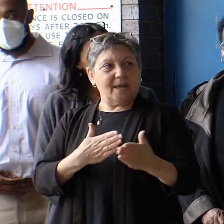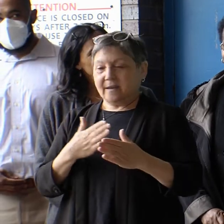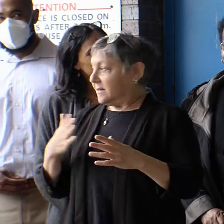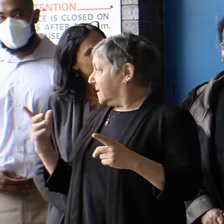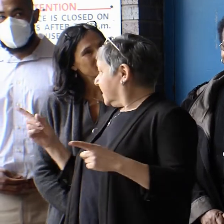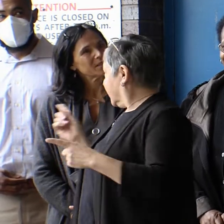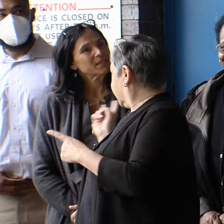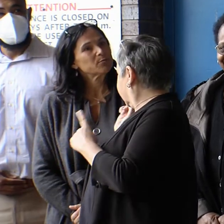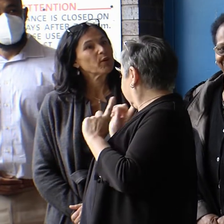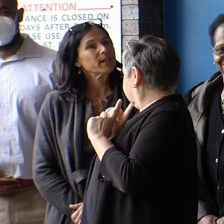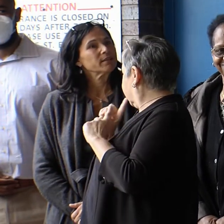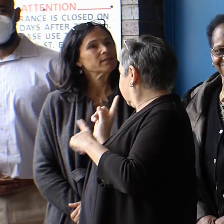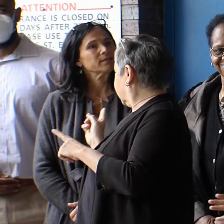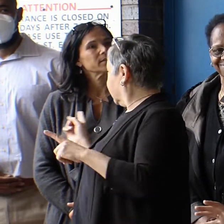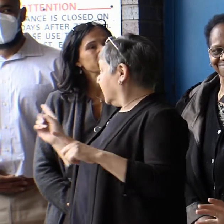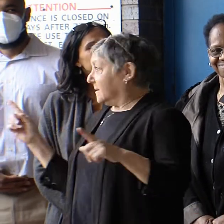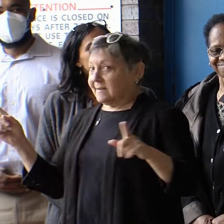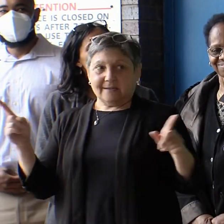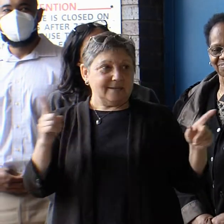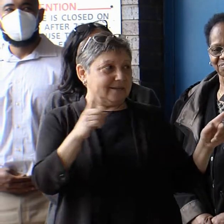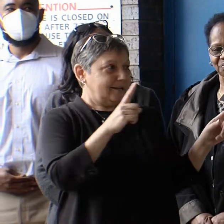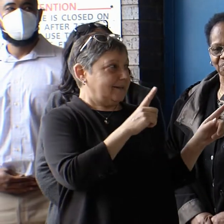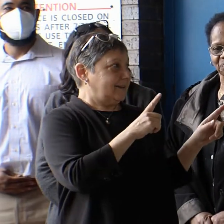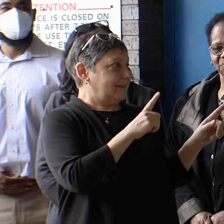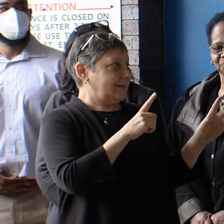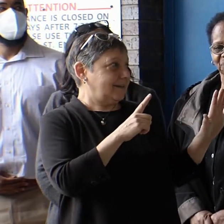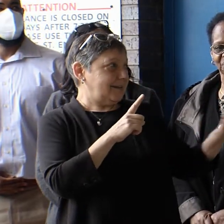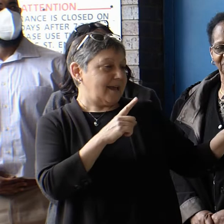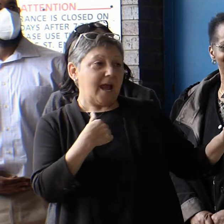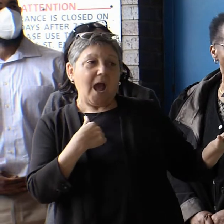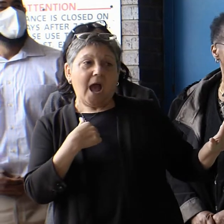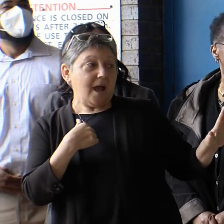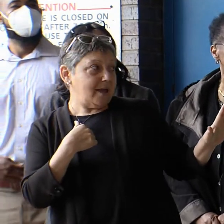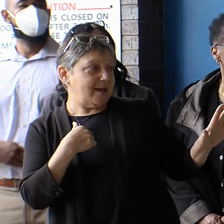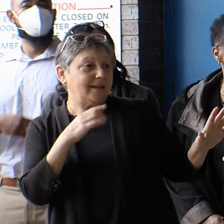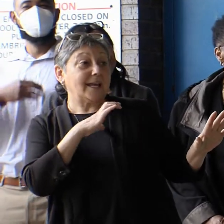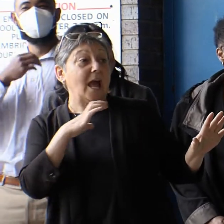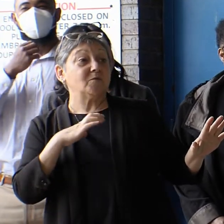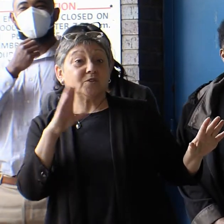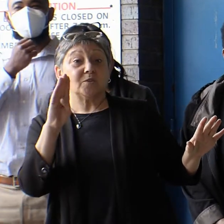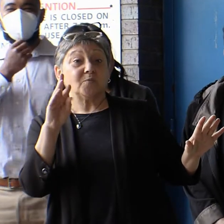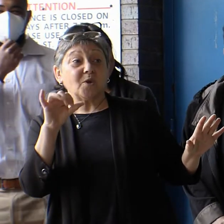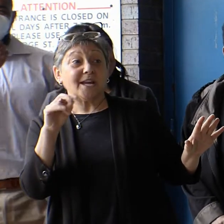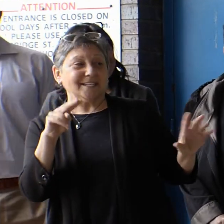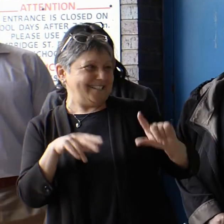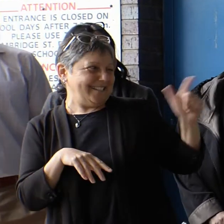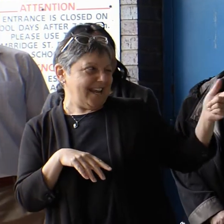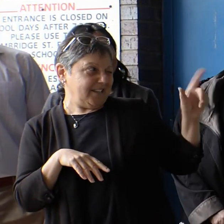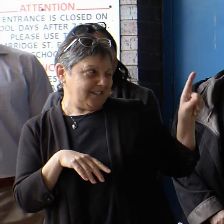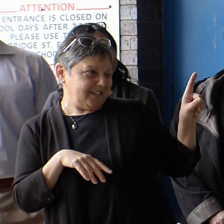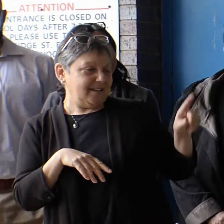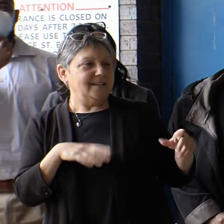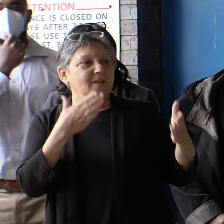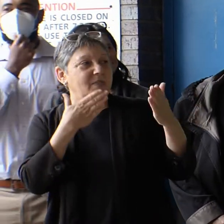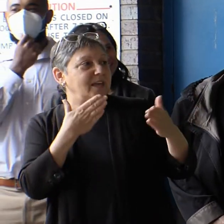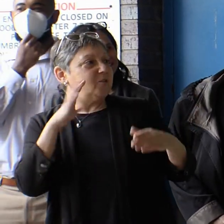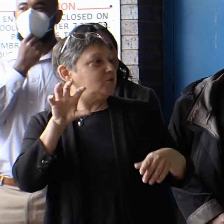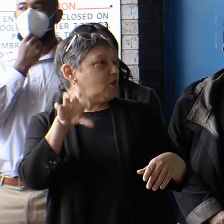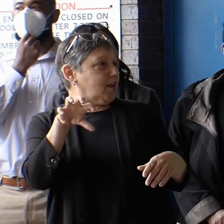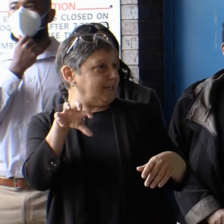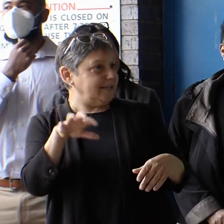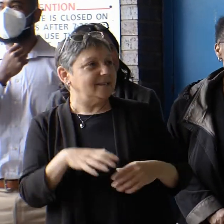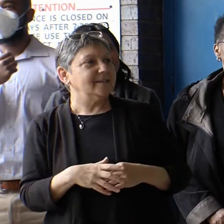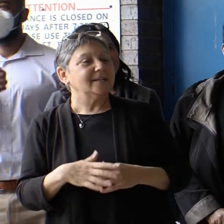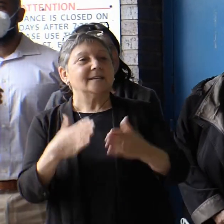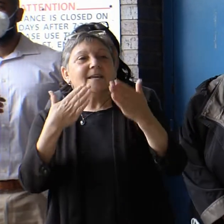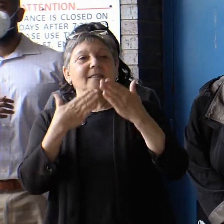did I miss anyone? And I'm purposely not recognizing Councilor Braden because I'm handing it over to her next. Thank you, Charlie. Thank you to the school committee